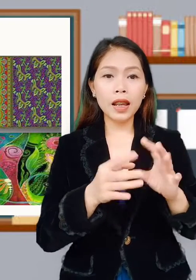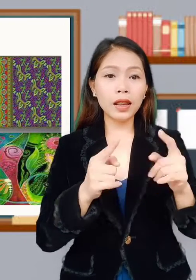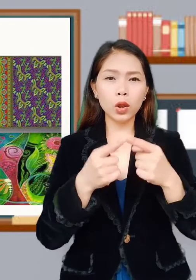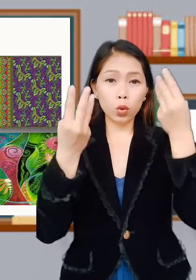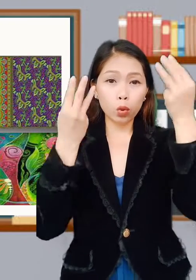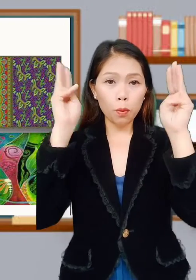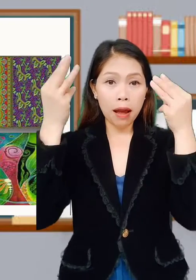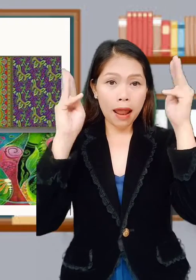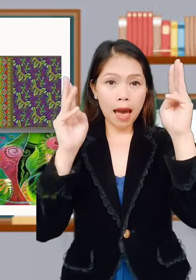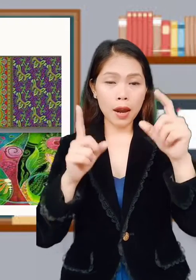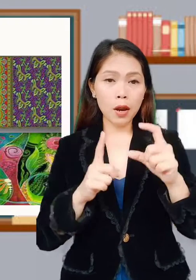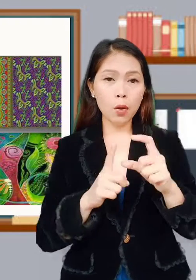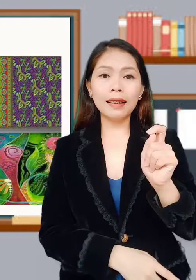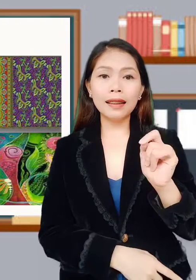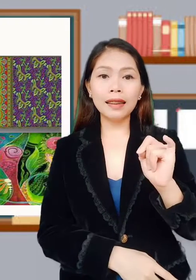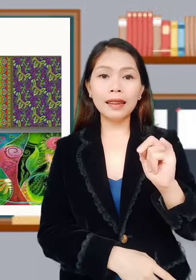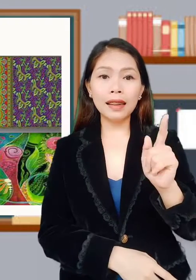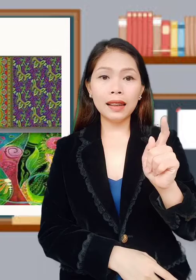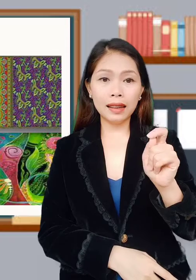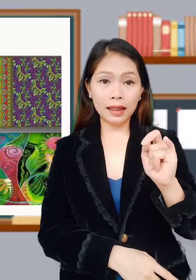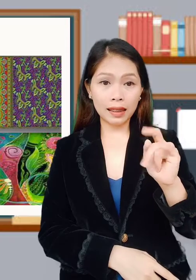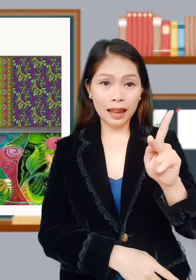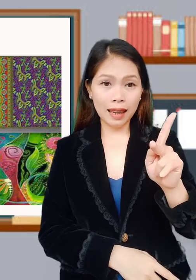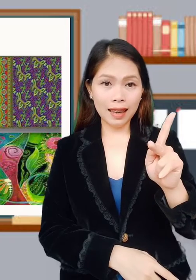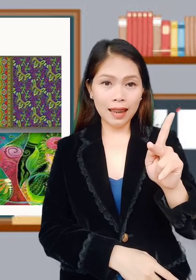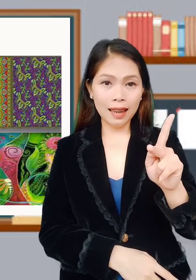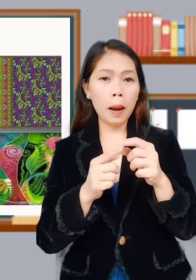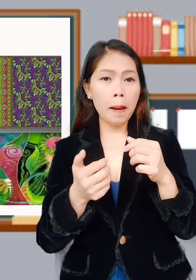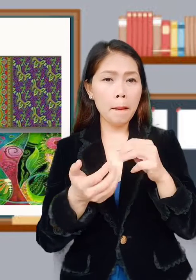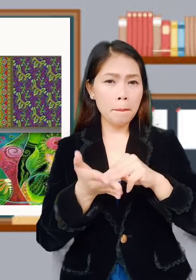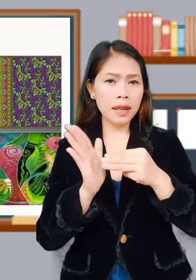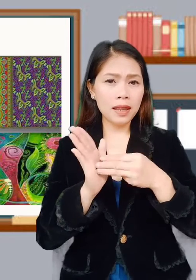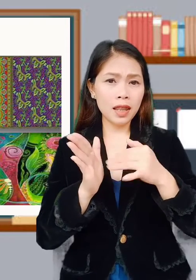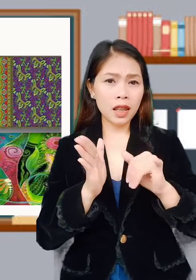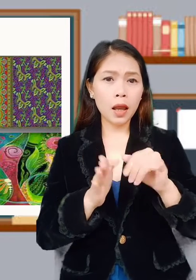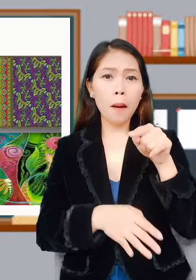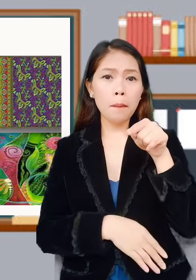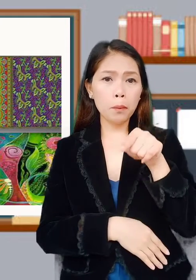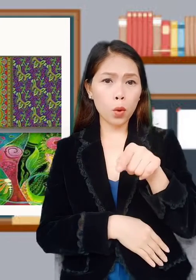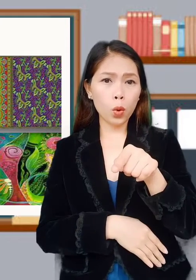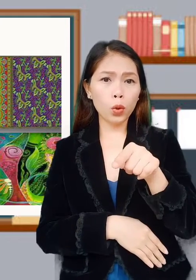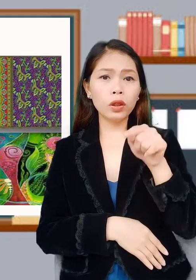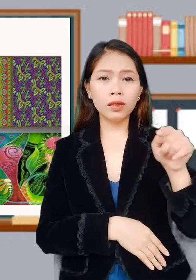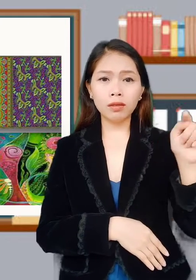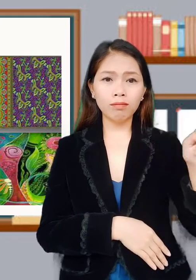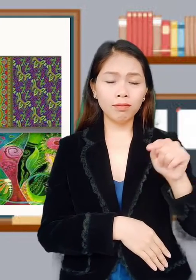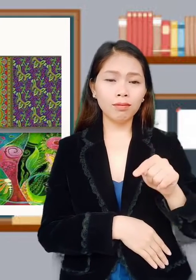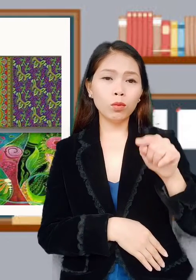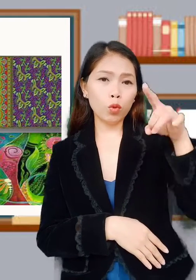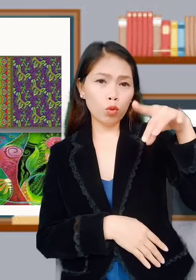word titik, which means point, dot, or drop.